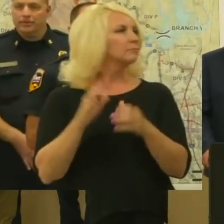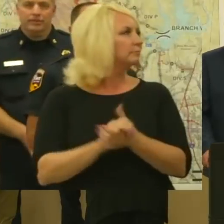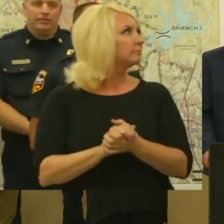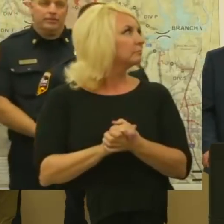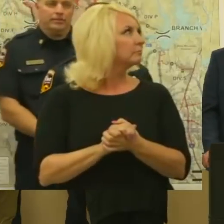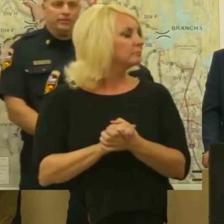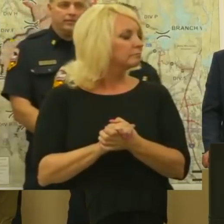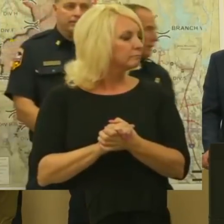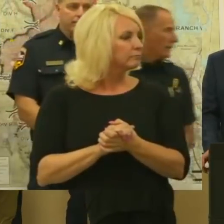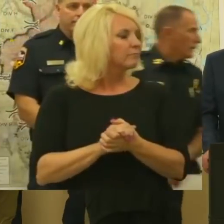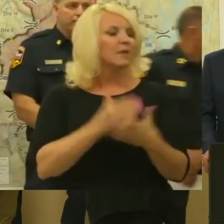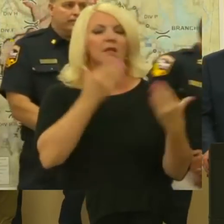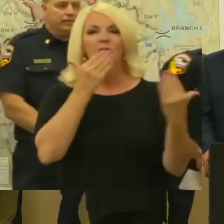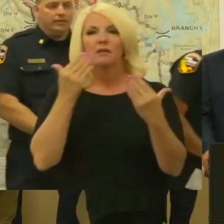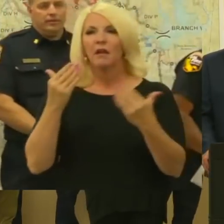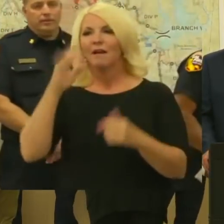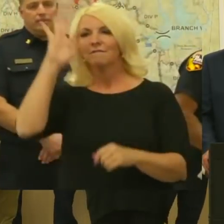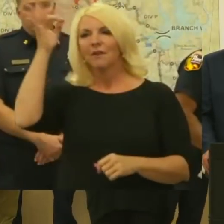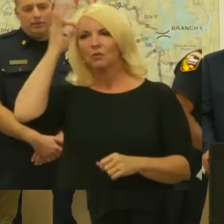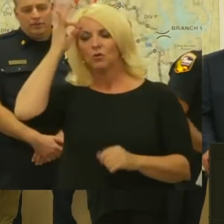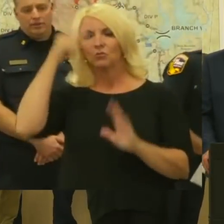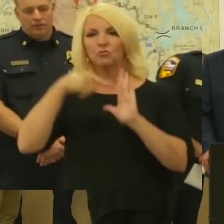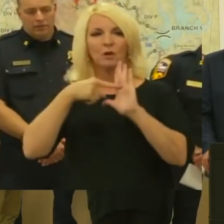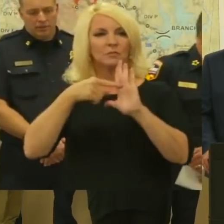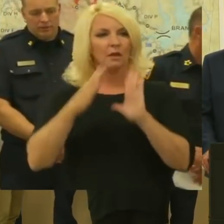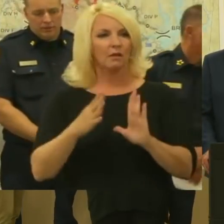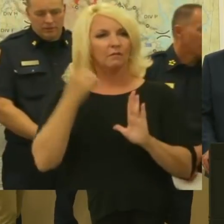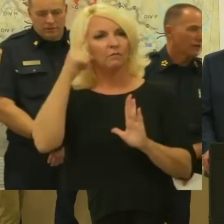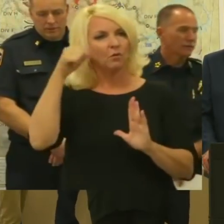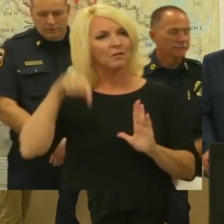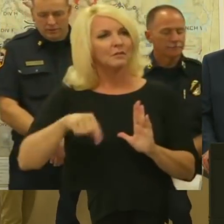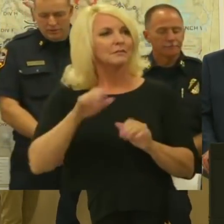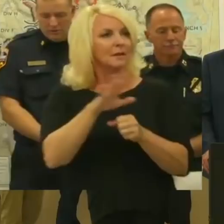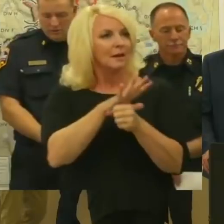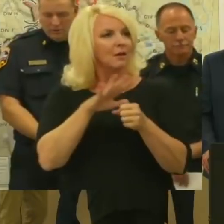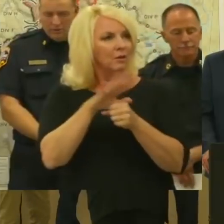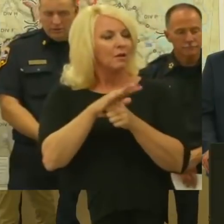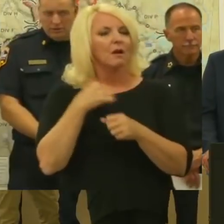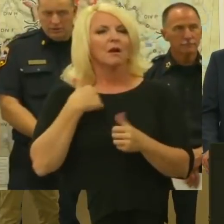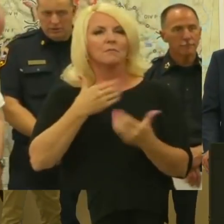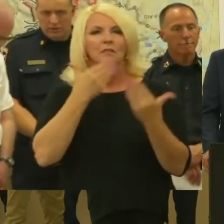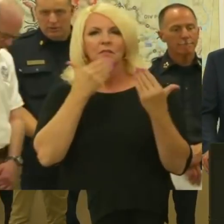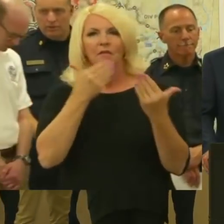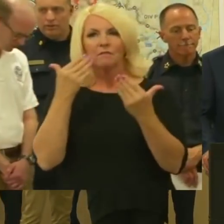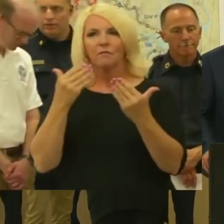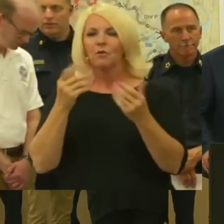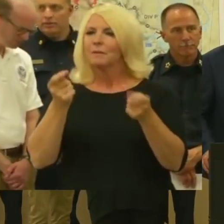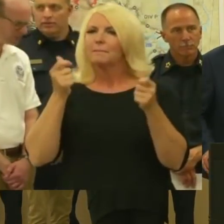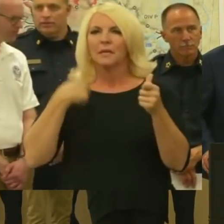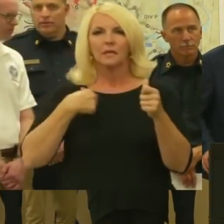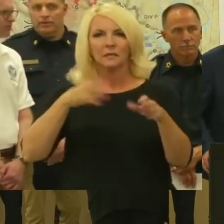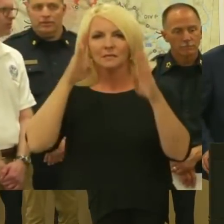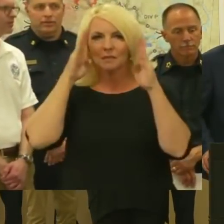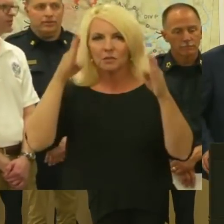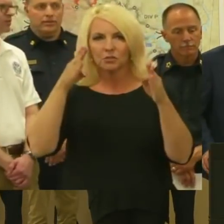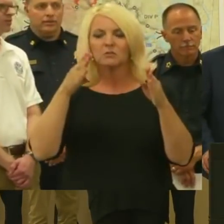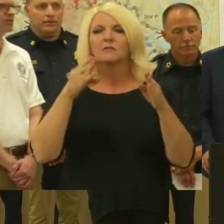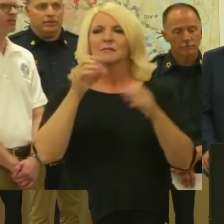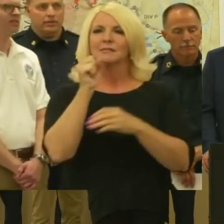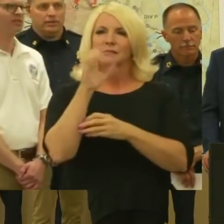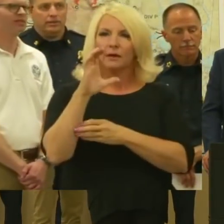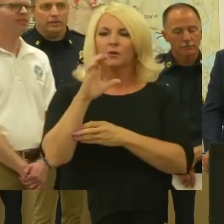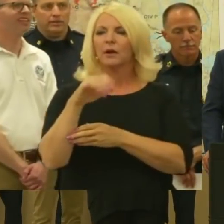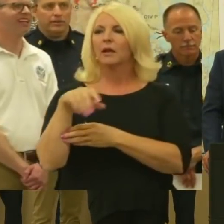Thank you. As a federal representative for this area, I'm very, very grateful for the immediate attention by Secretary Nielsen being with us here